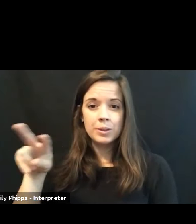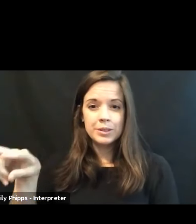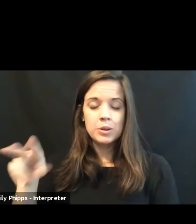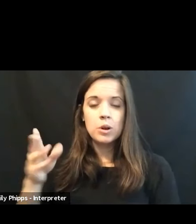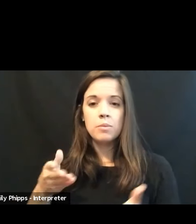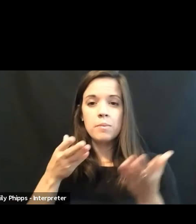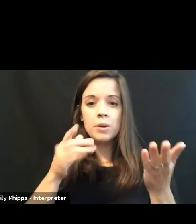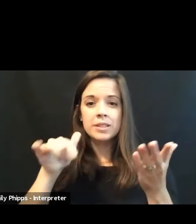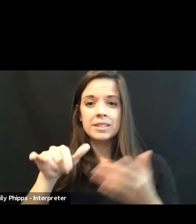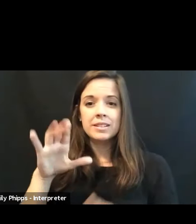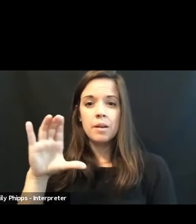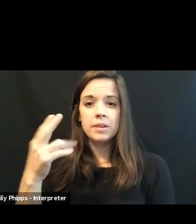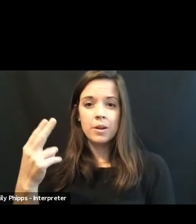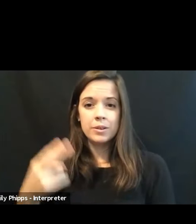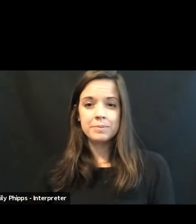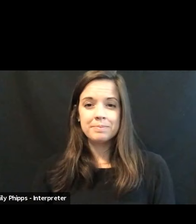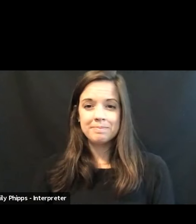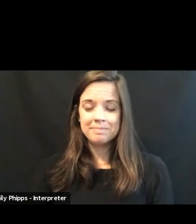Common Hour.